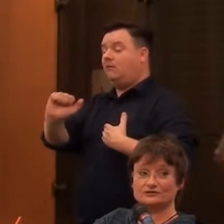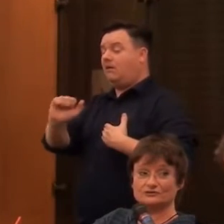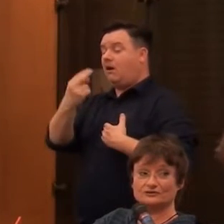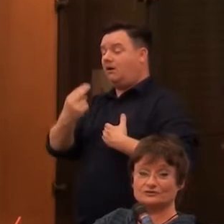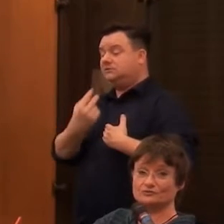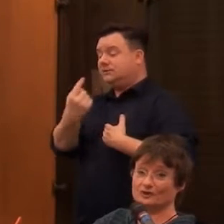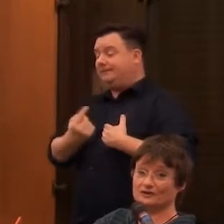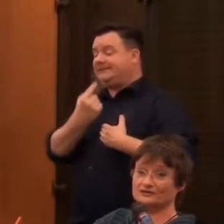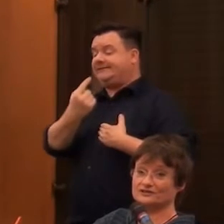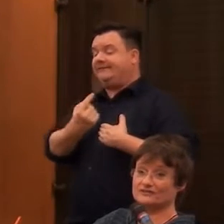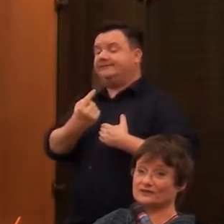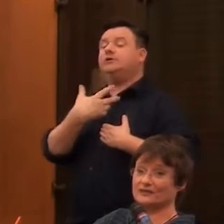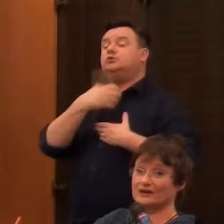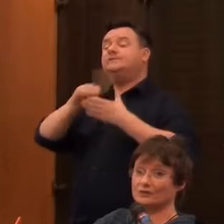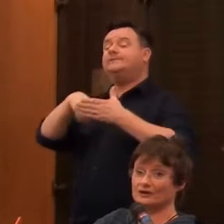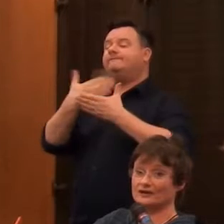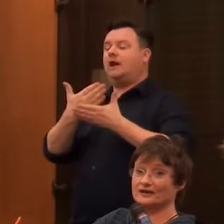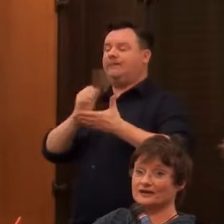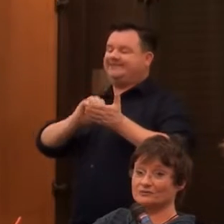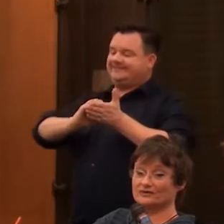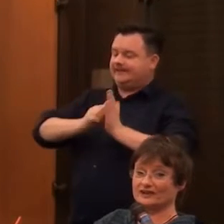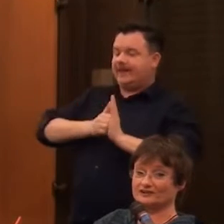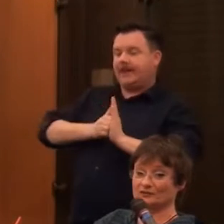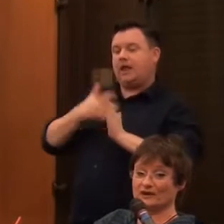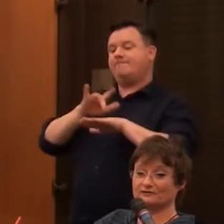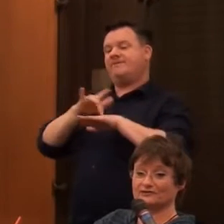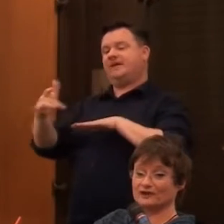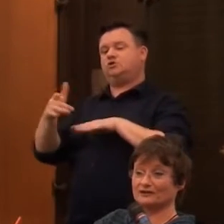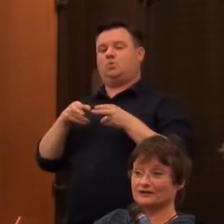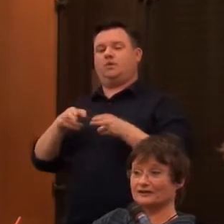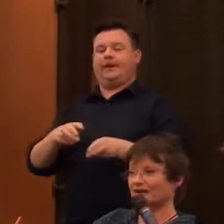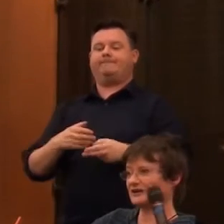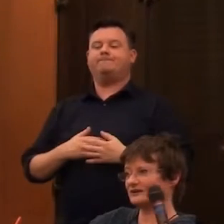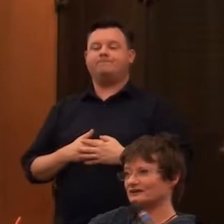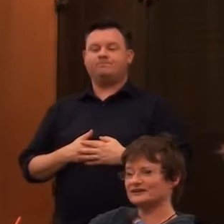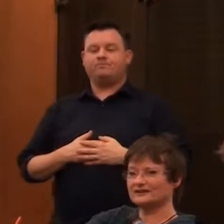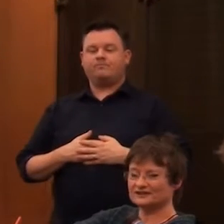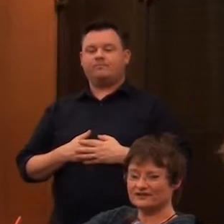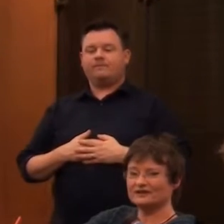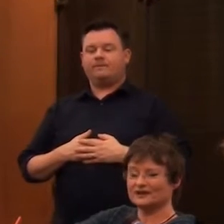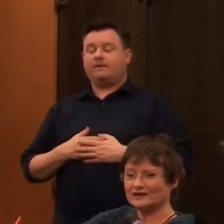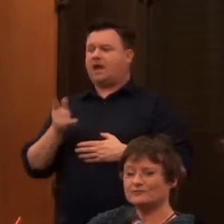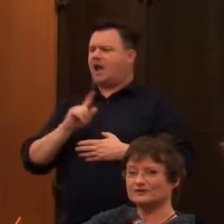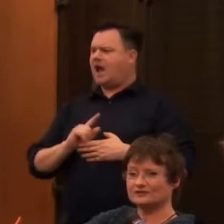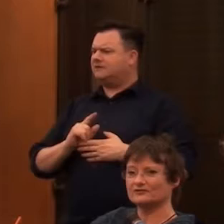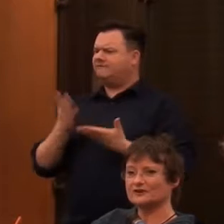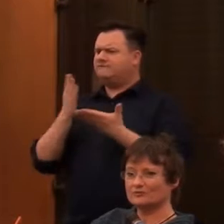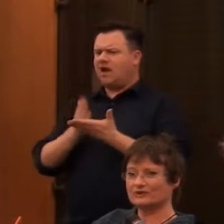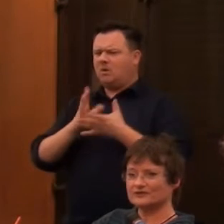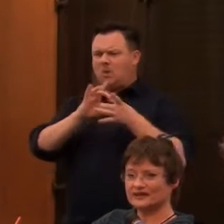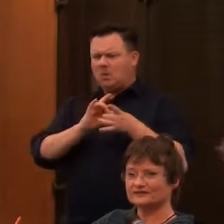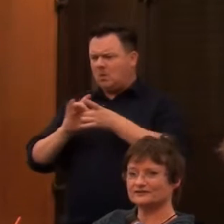develop their work in a professional manner as well. And it's a very collaborative